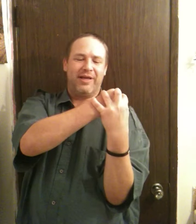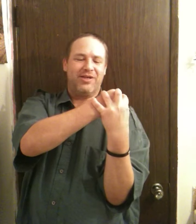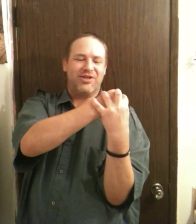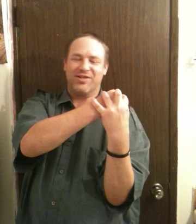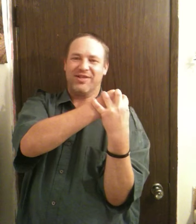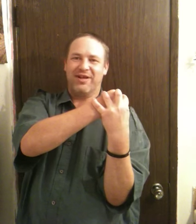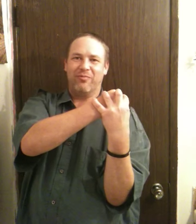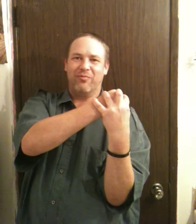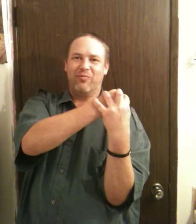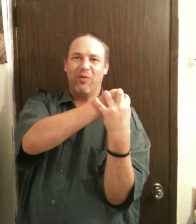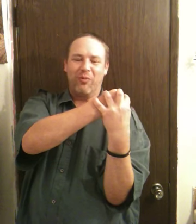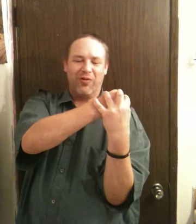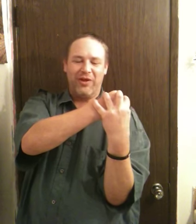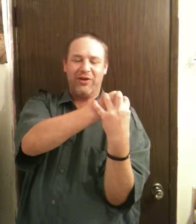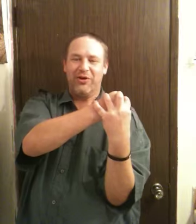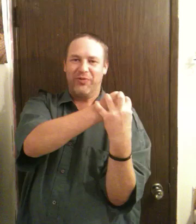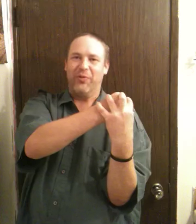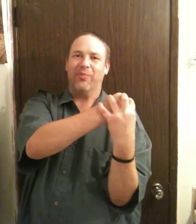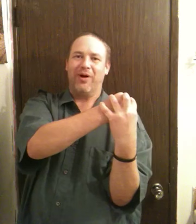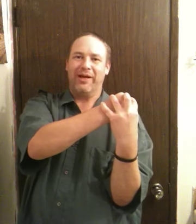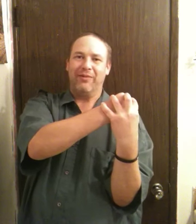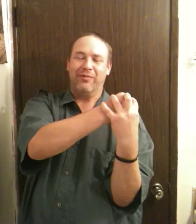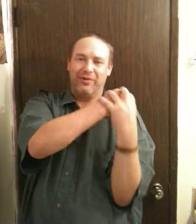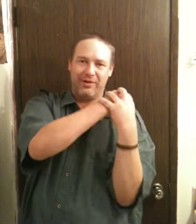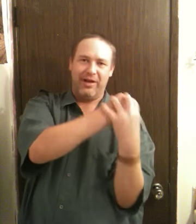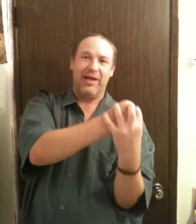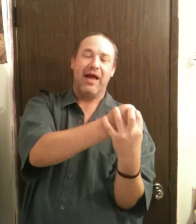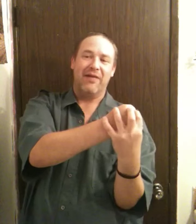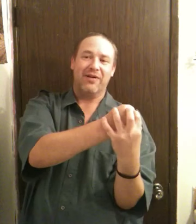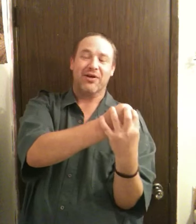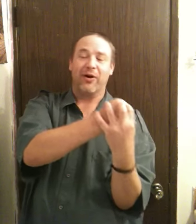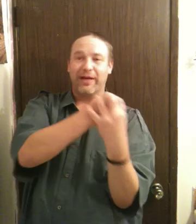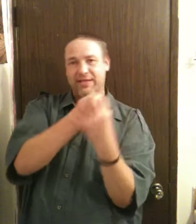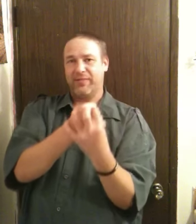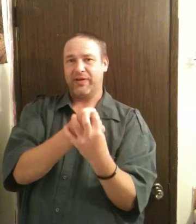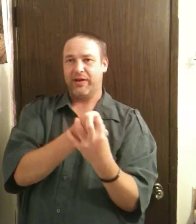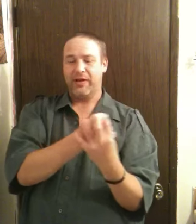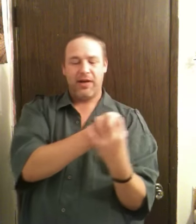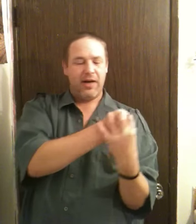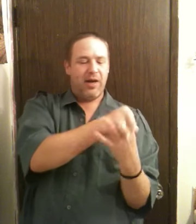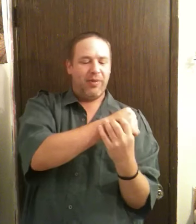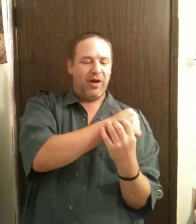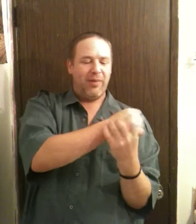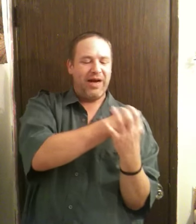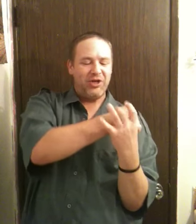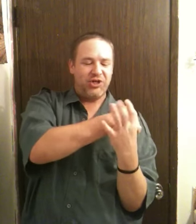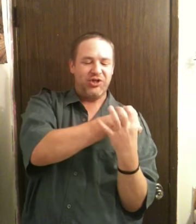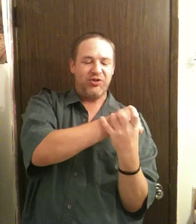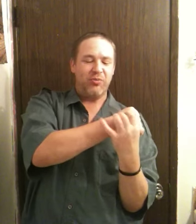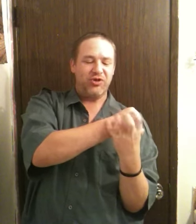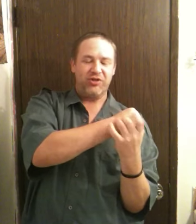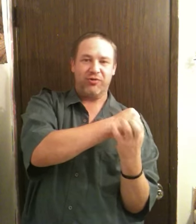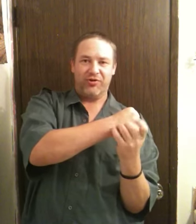It's just one more thing you can do with your body and not have a guitar and get something done. But I usually just do mostly drills.